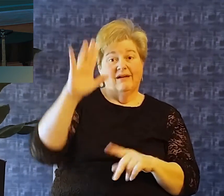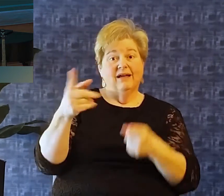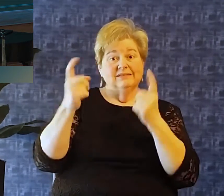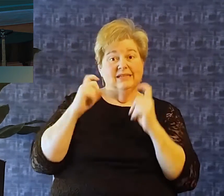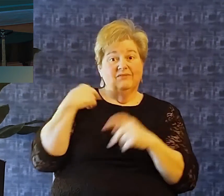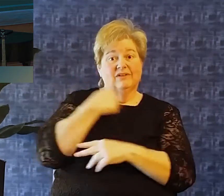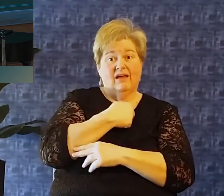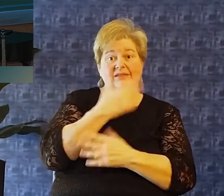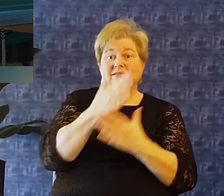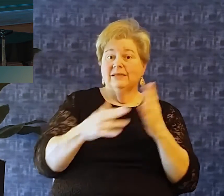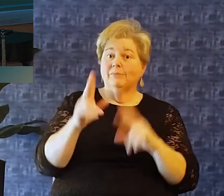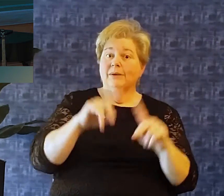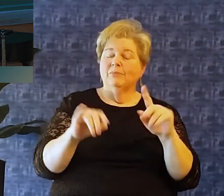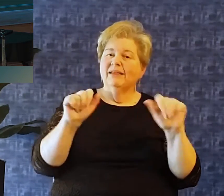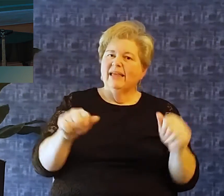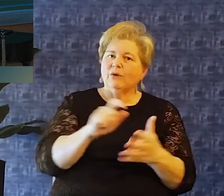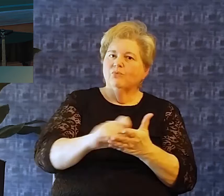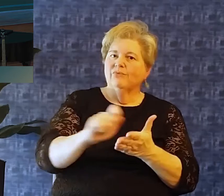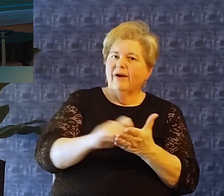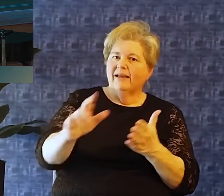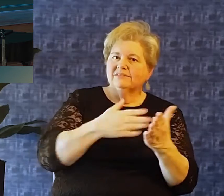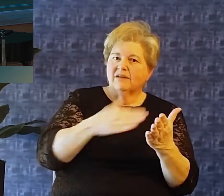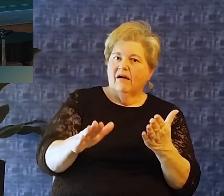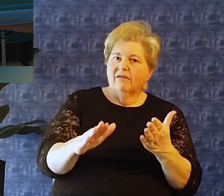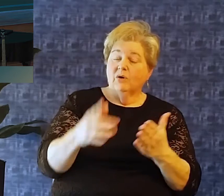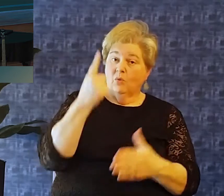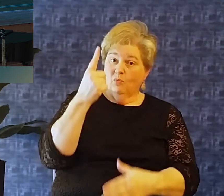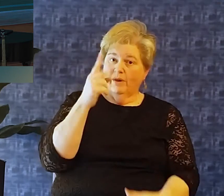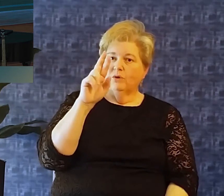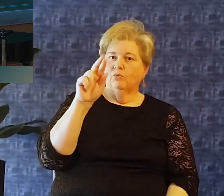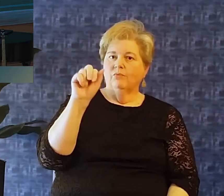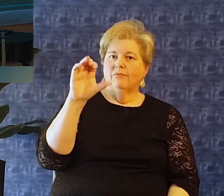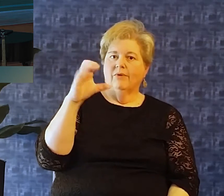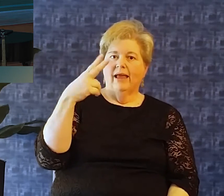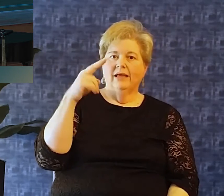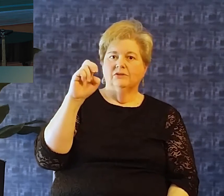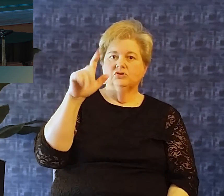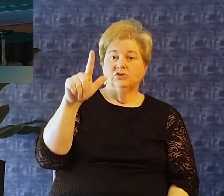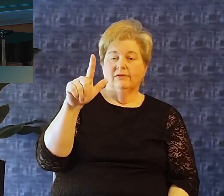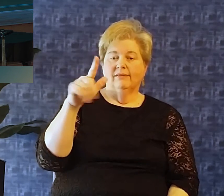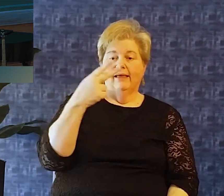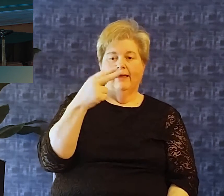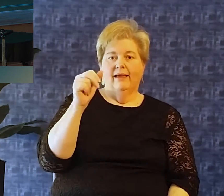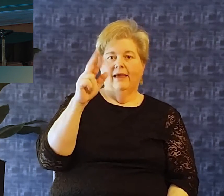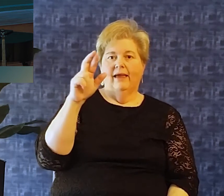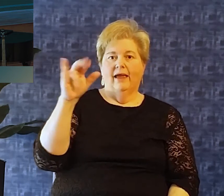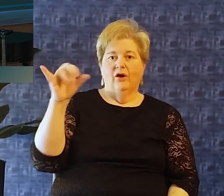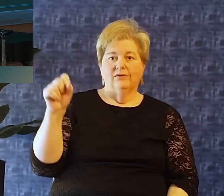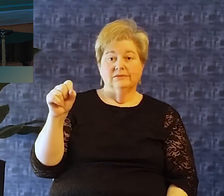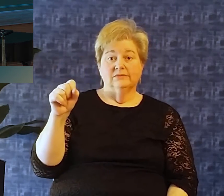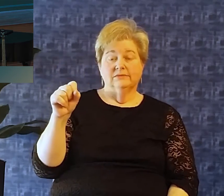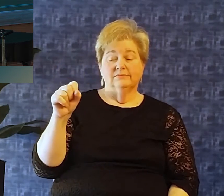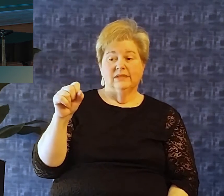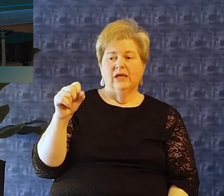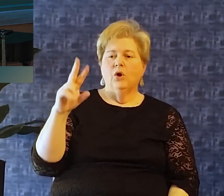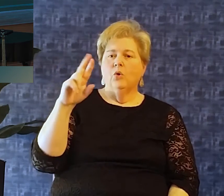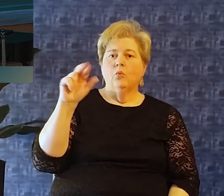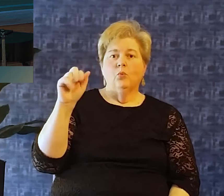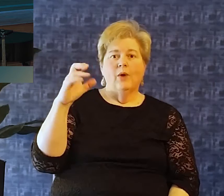talented songwriters here as well at Grace And one of those is Rachel Harris And Rachel approached me a few months ago